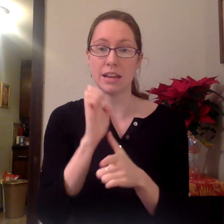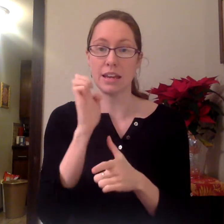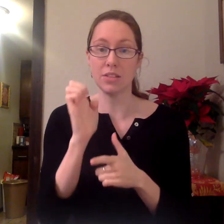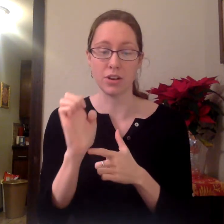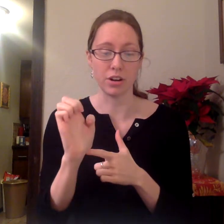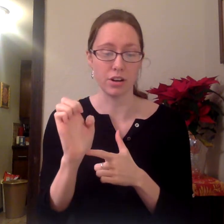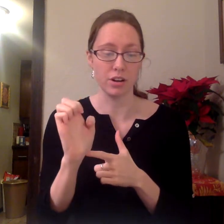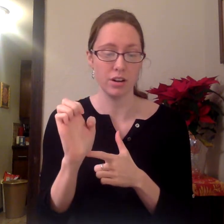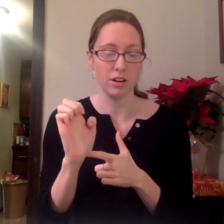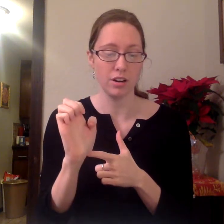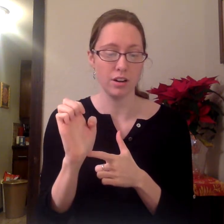either.